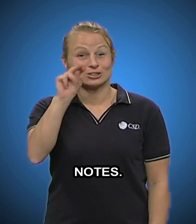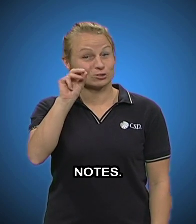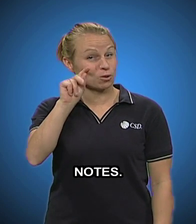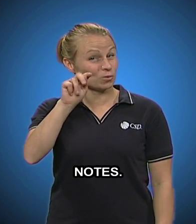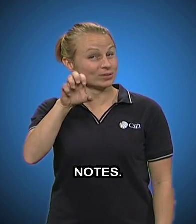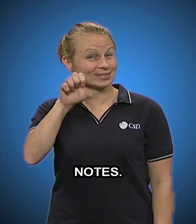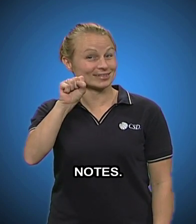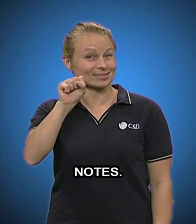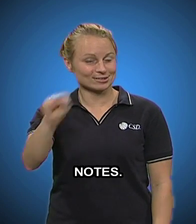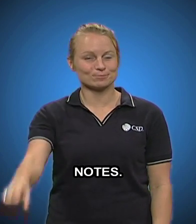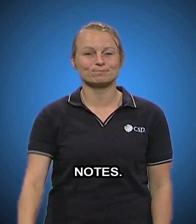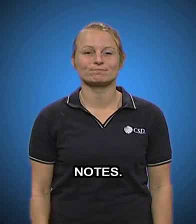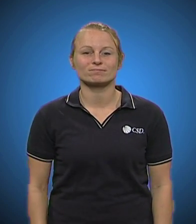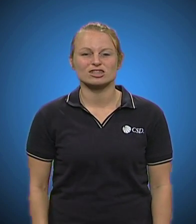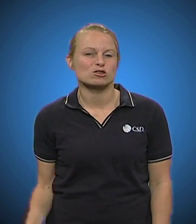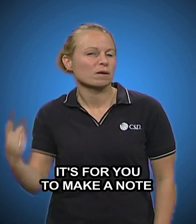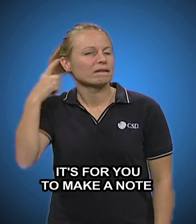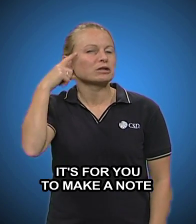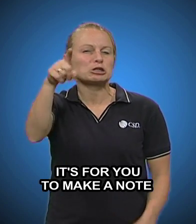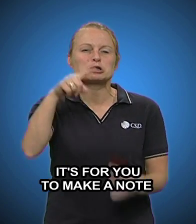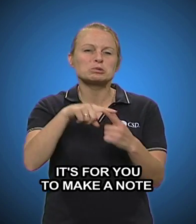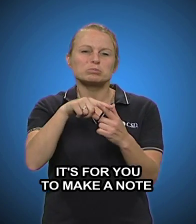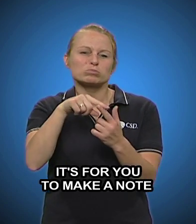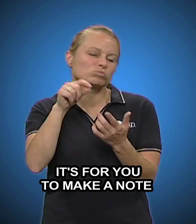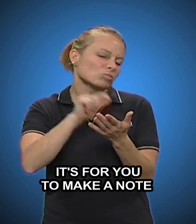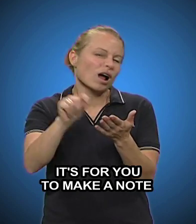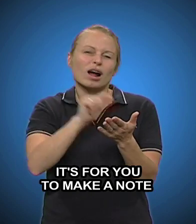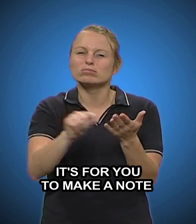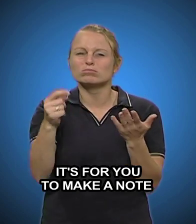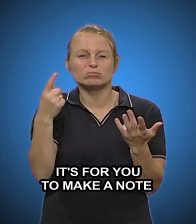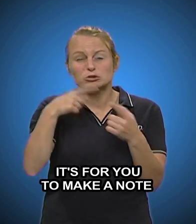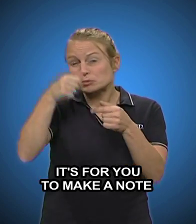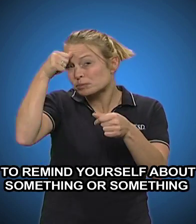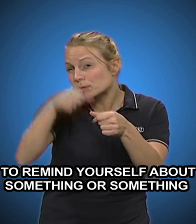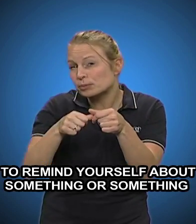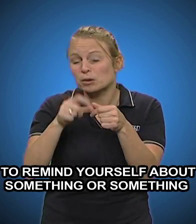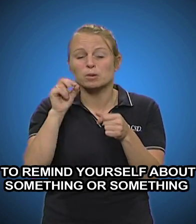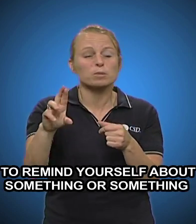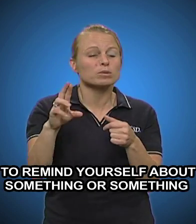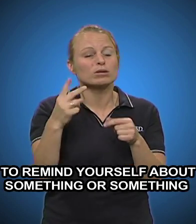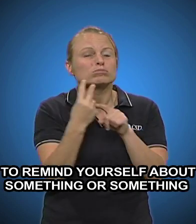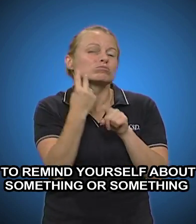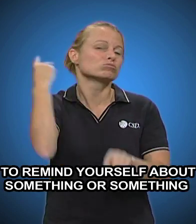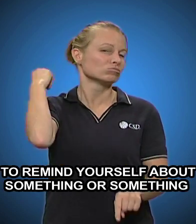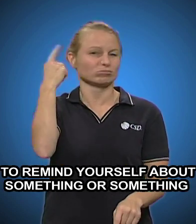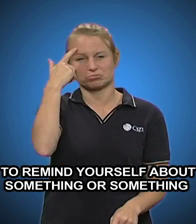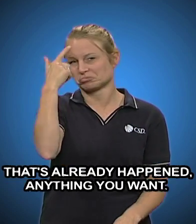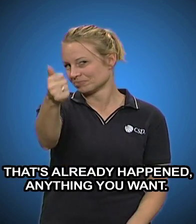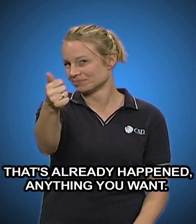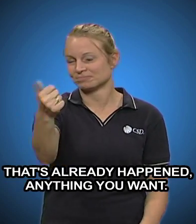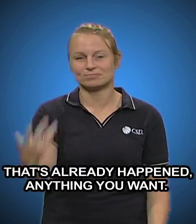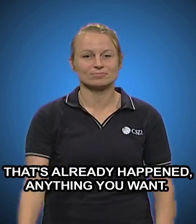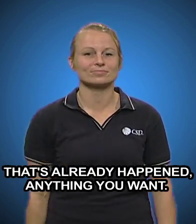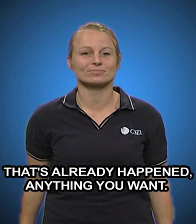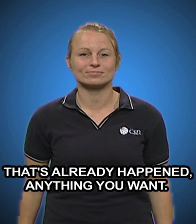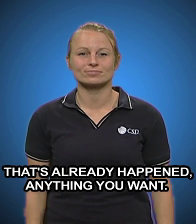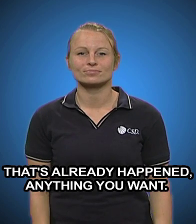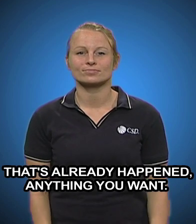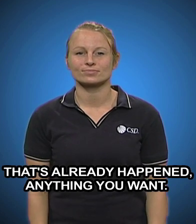Notes. That's for you to make a note to remind yourself about something or something that's already happening. Anything you